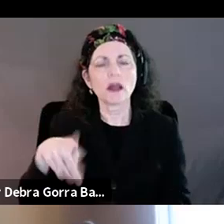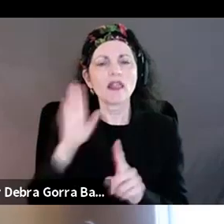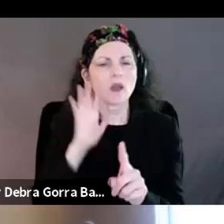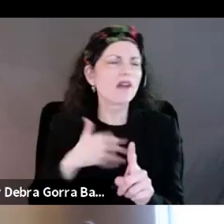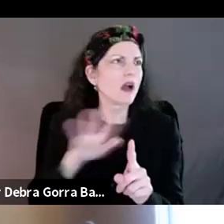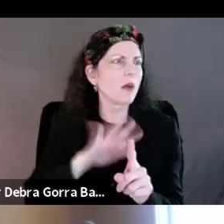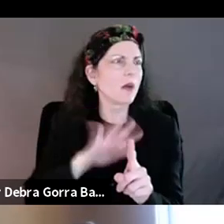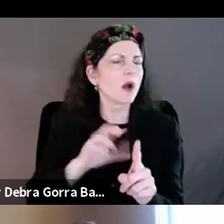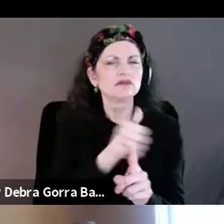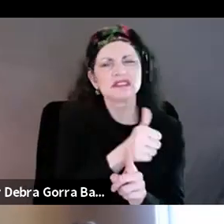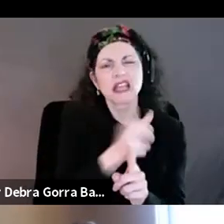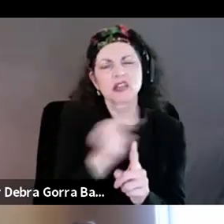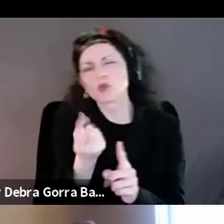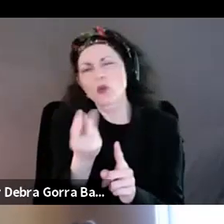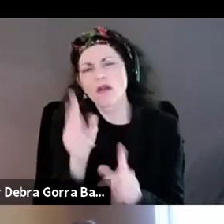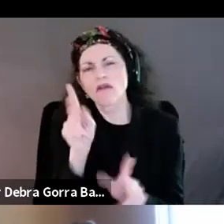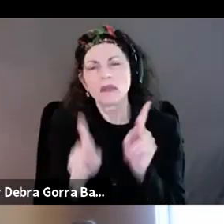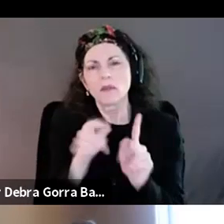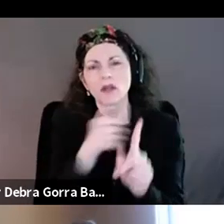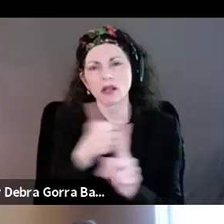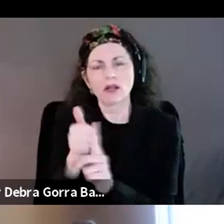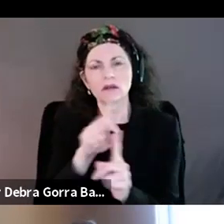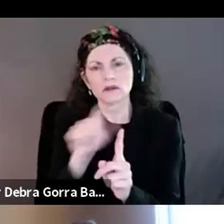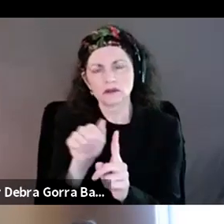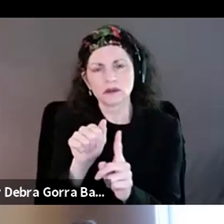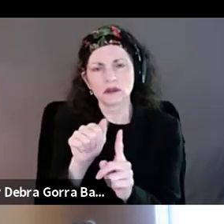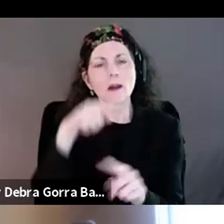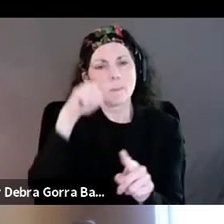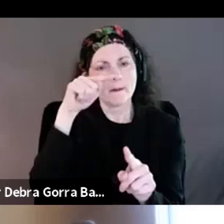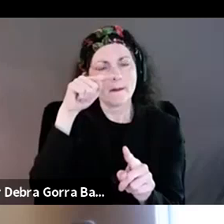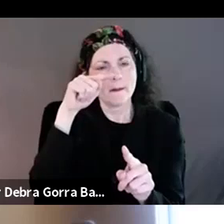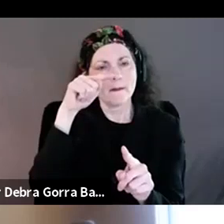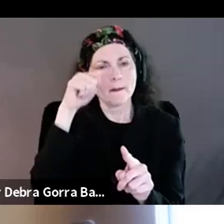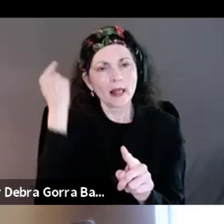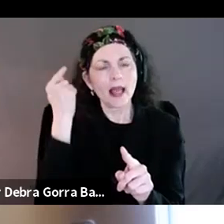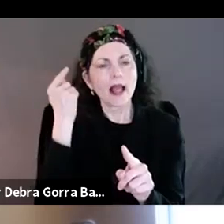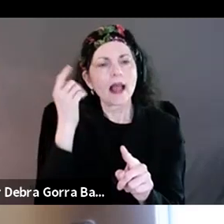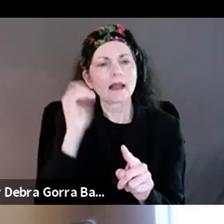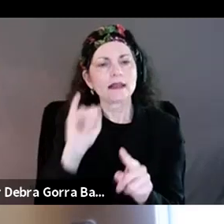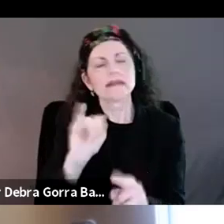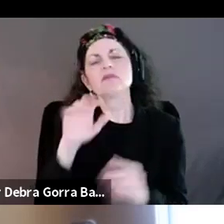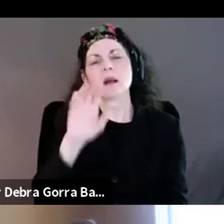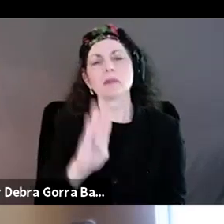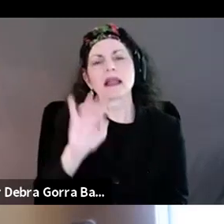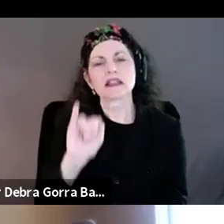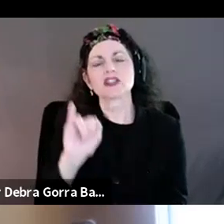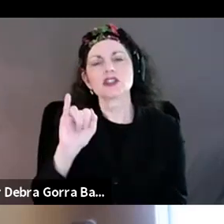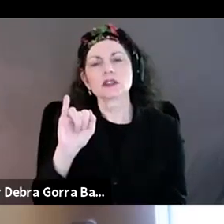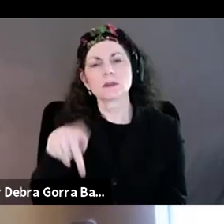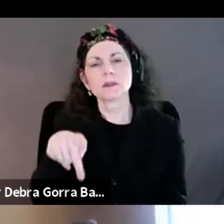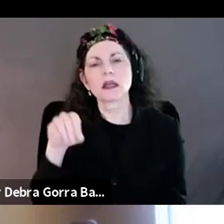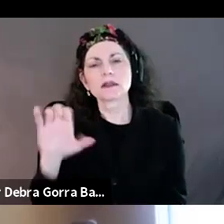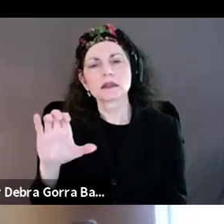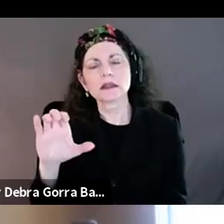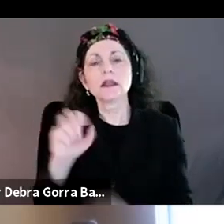majority Black, Indigenous, people of color who are emerging in the creative spaces. And so we